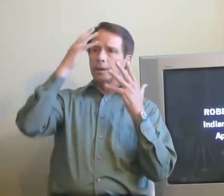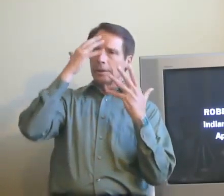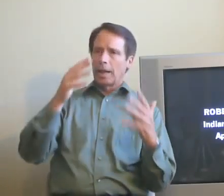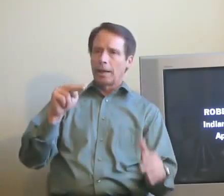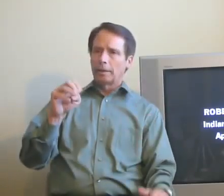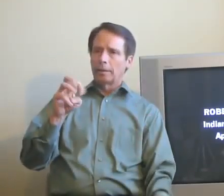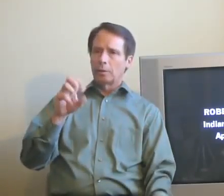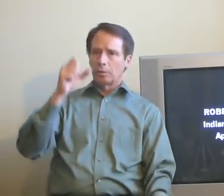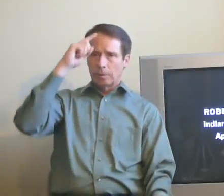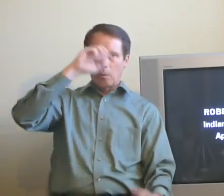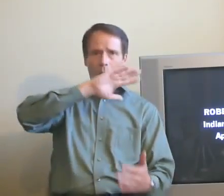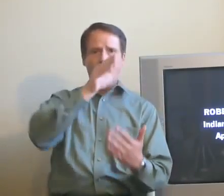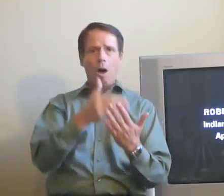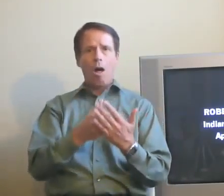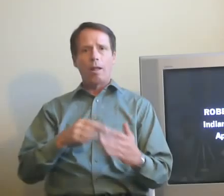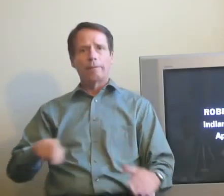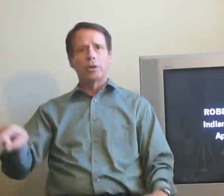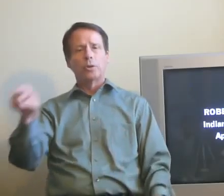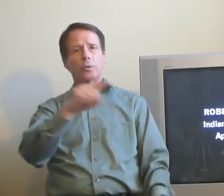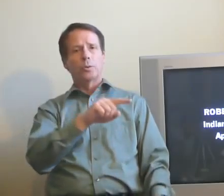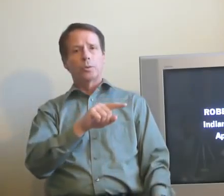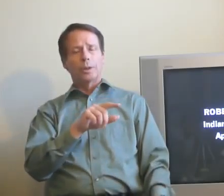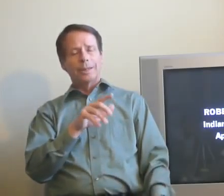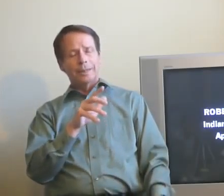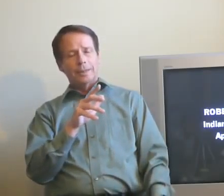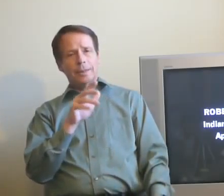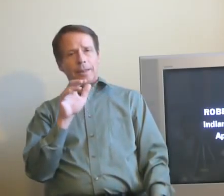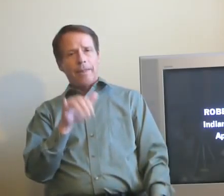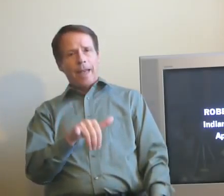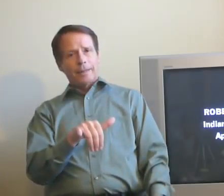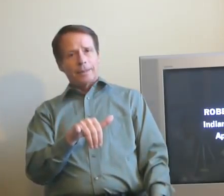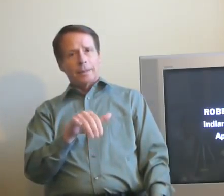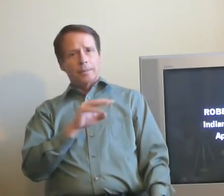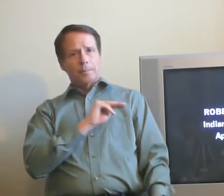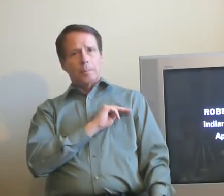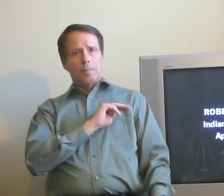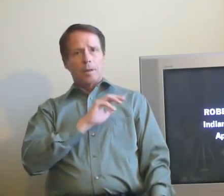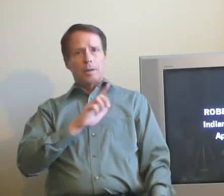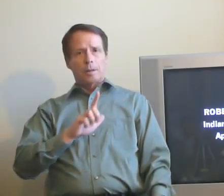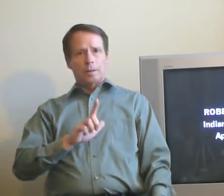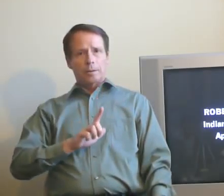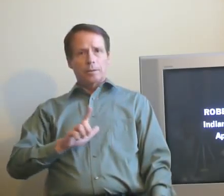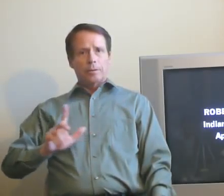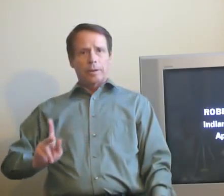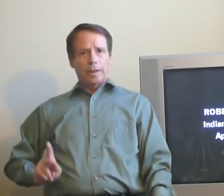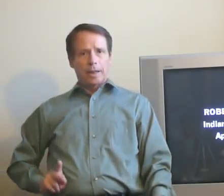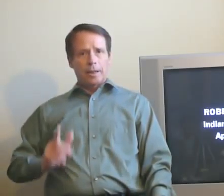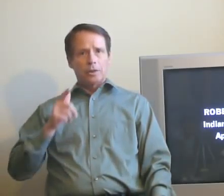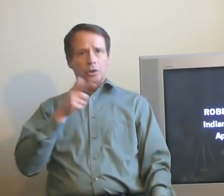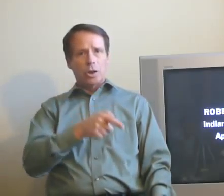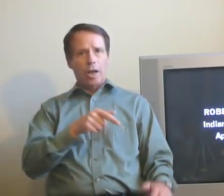all of you, and that is that Martin Luther King was shot and was killed tonight in Memphis.